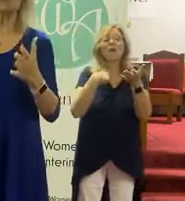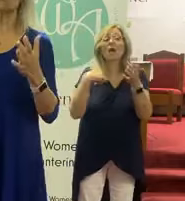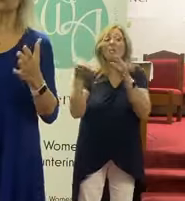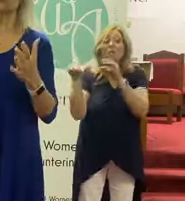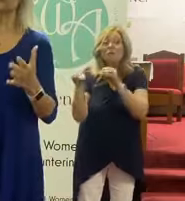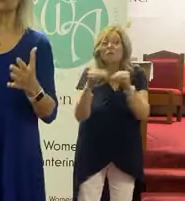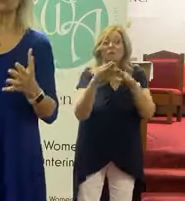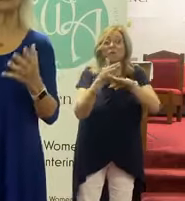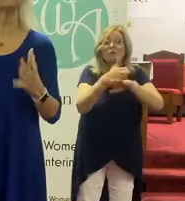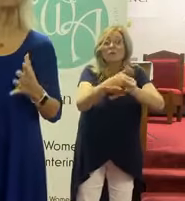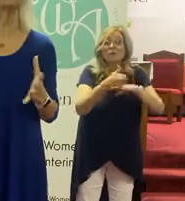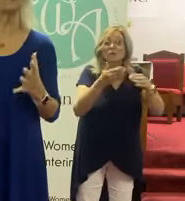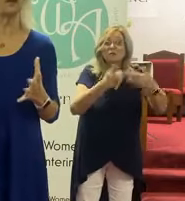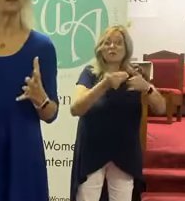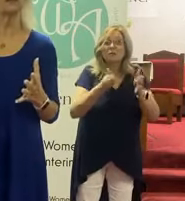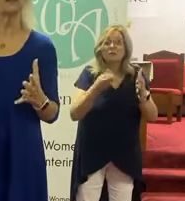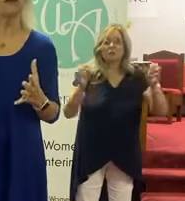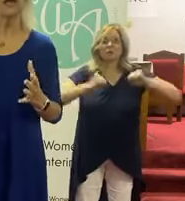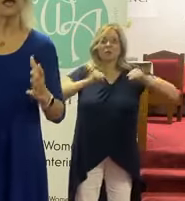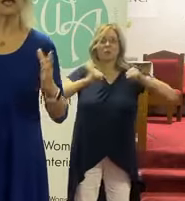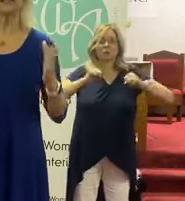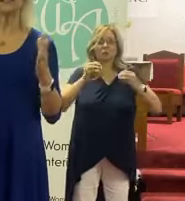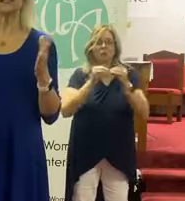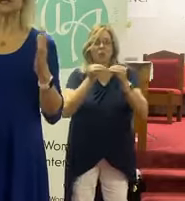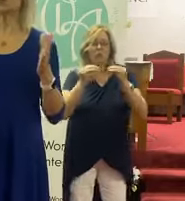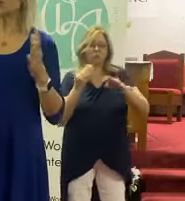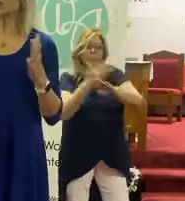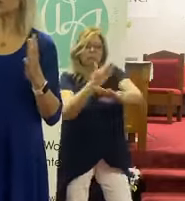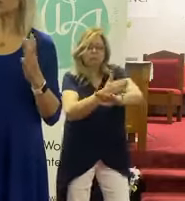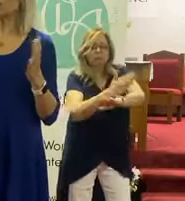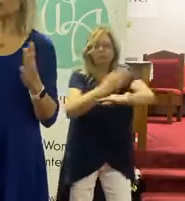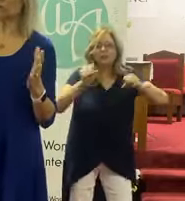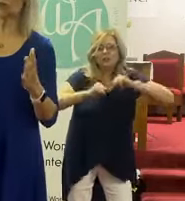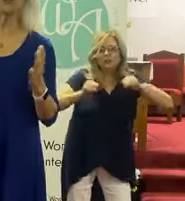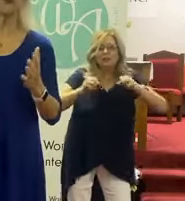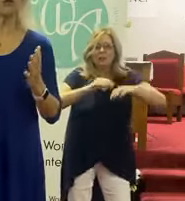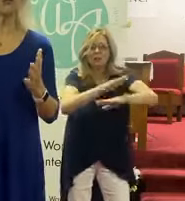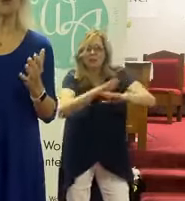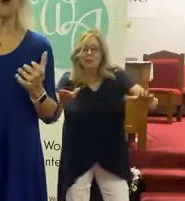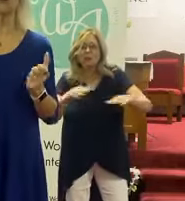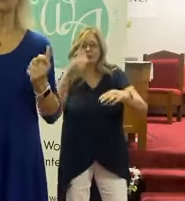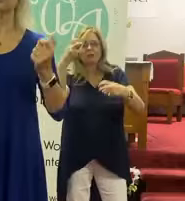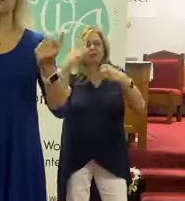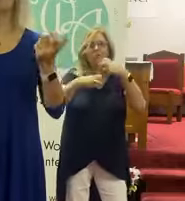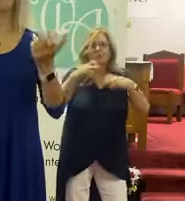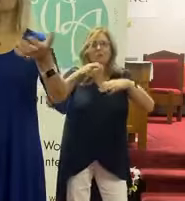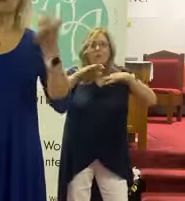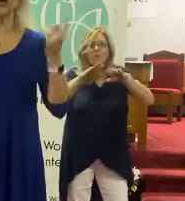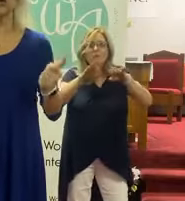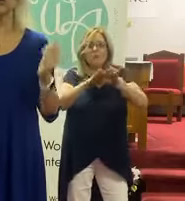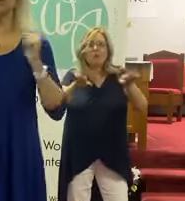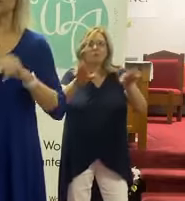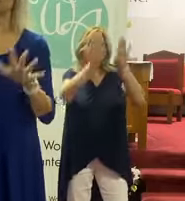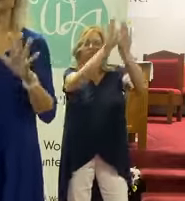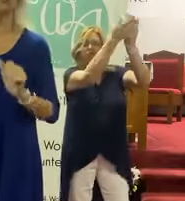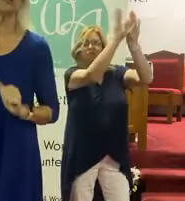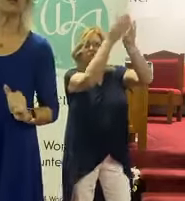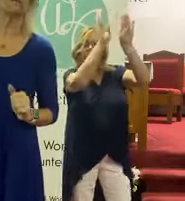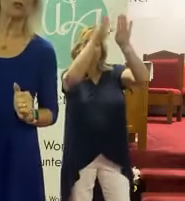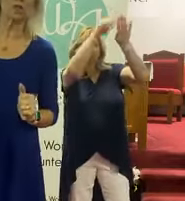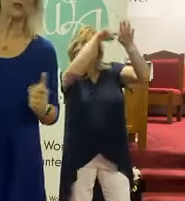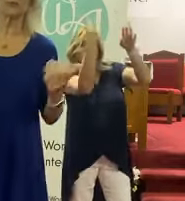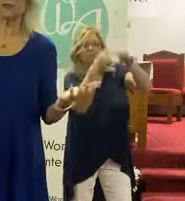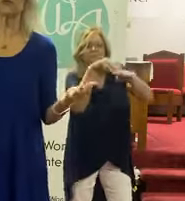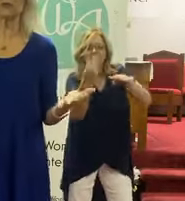I'm moving across the room, it intensifies. And it ended up shaking the whole floor. was hard to walk. The cabinets are flying open. Things are